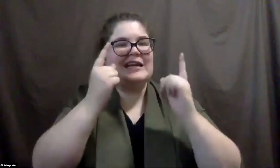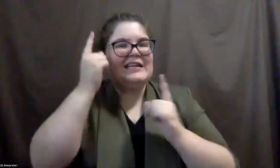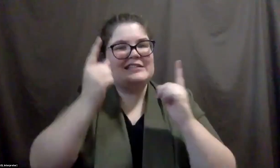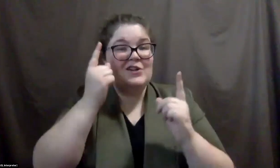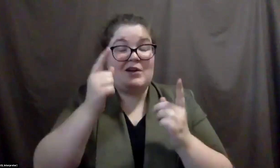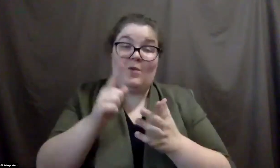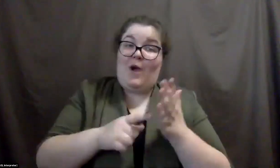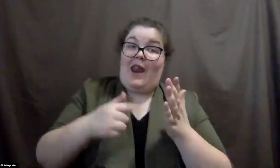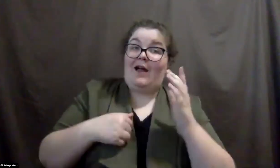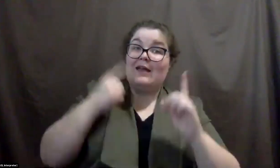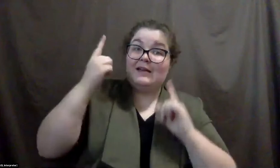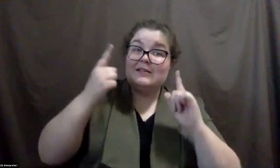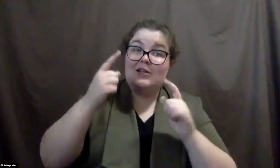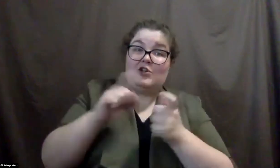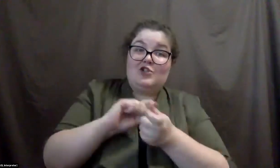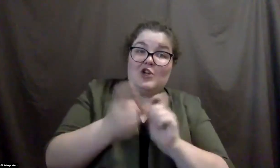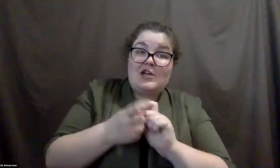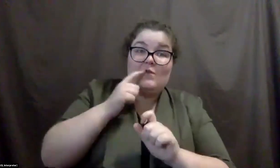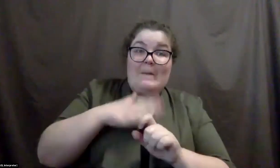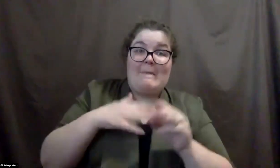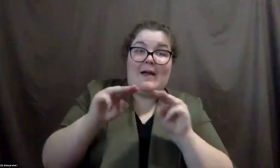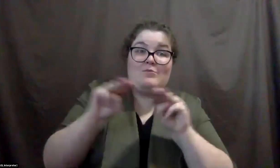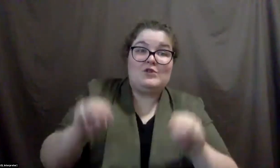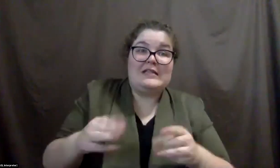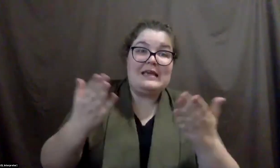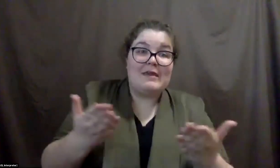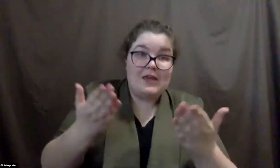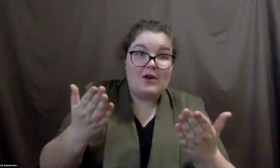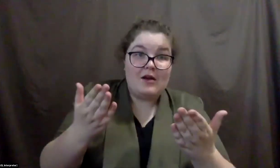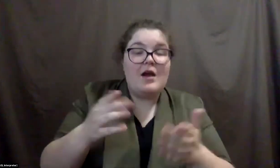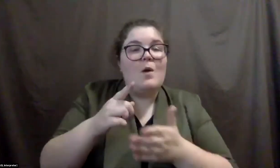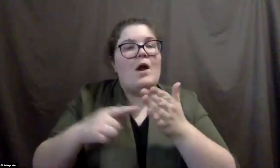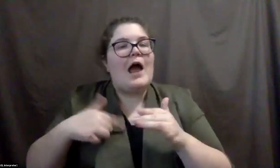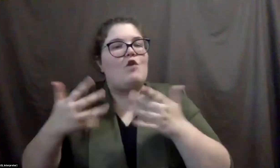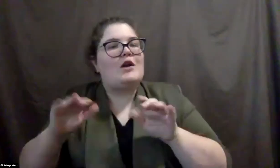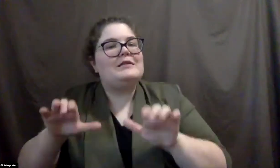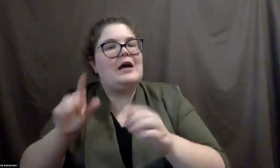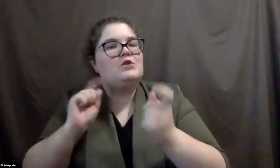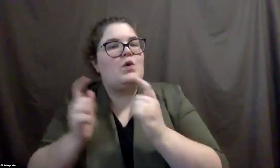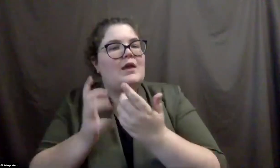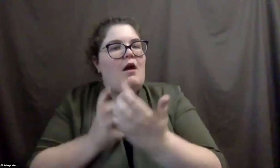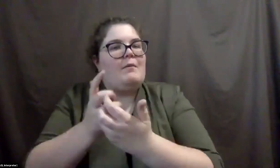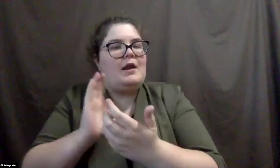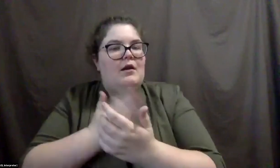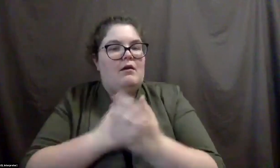on in terms of changes I need to make here. And then some things that I've done to accommodate, um, some of our visitors.